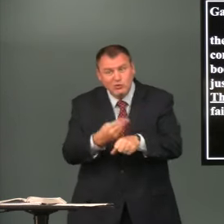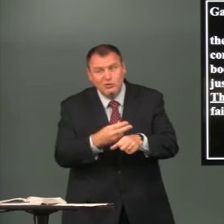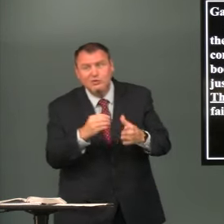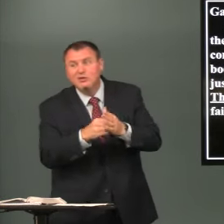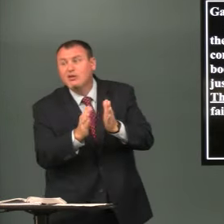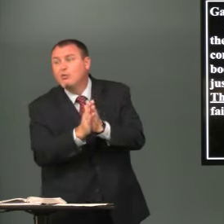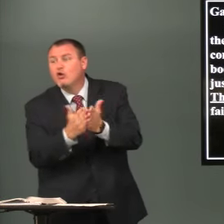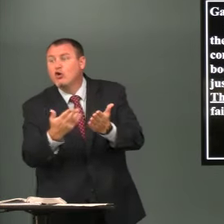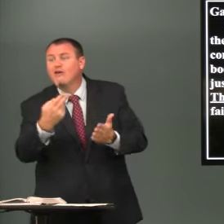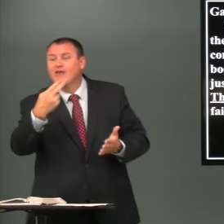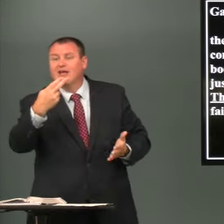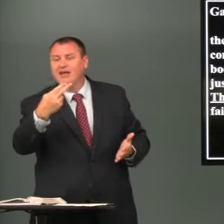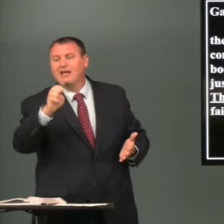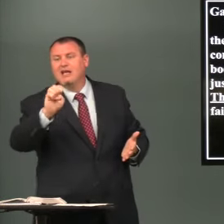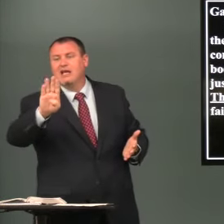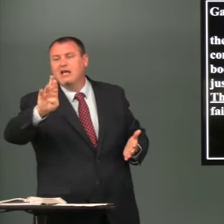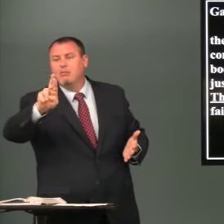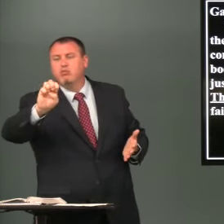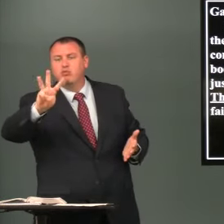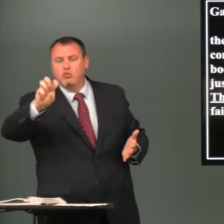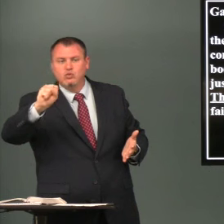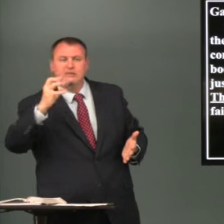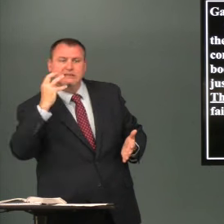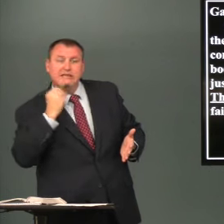the other time he used it in the book of Hebrews